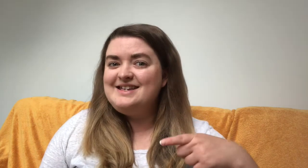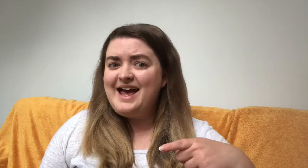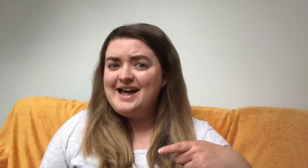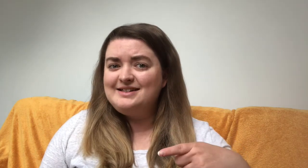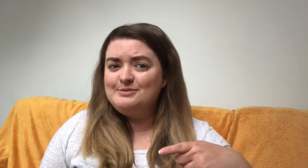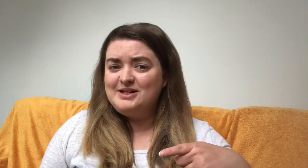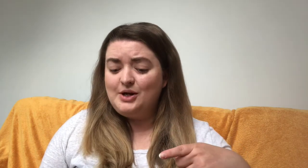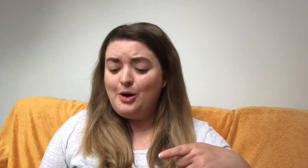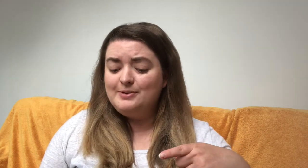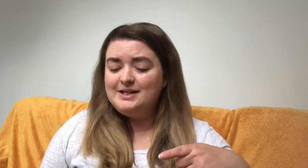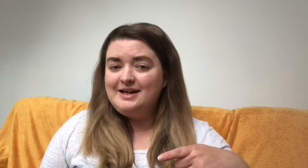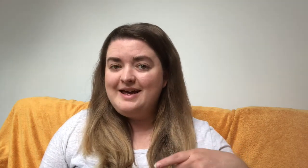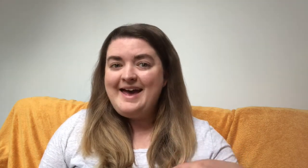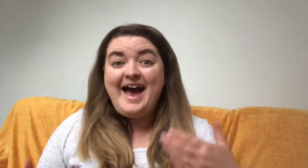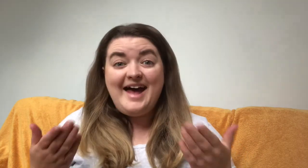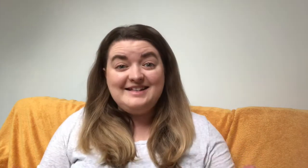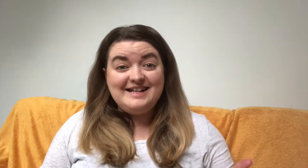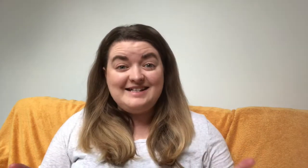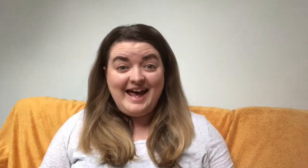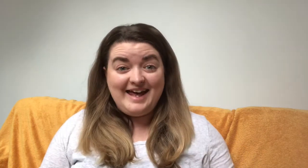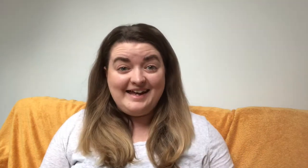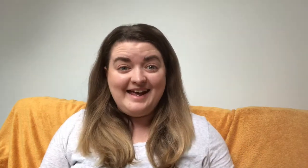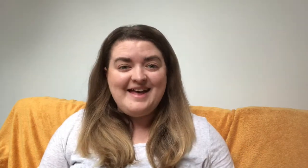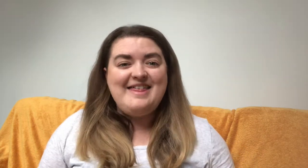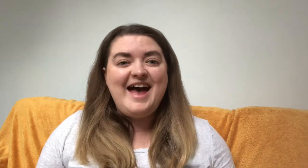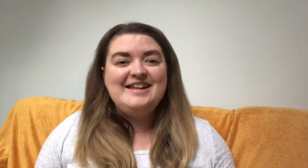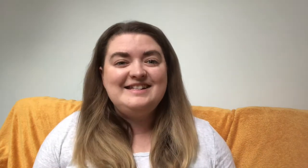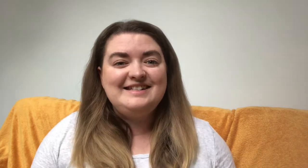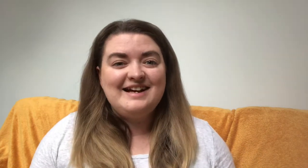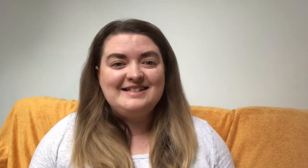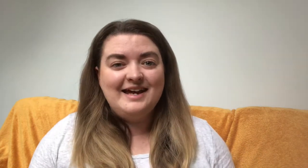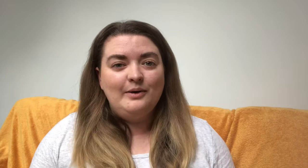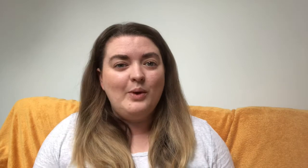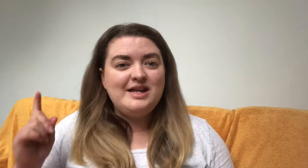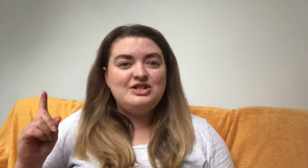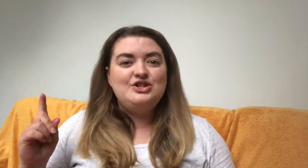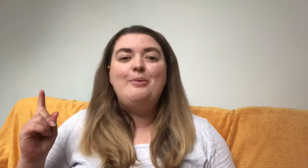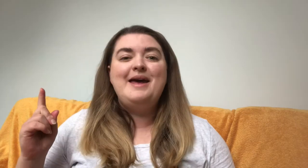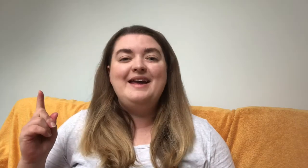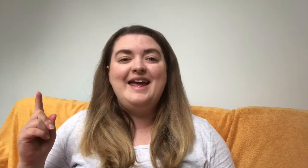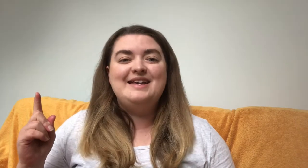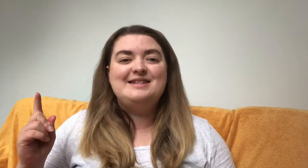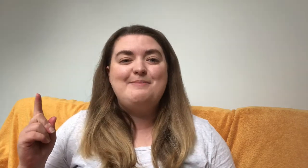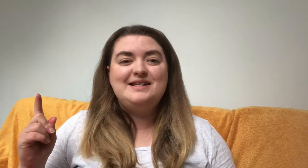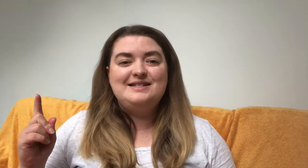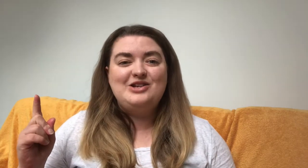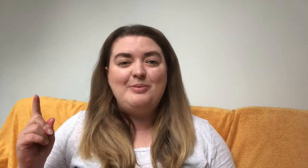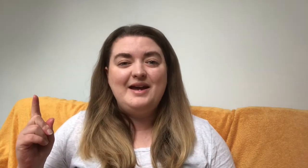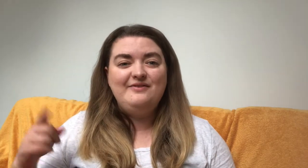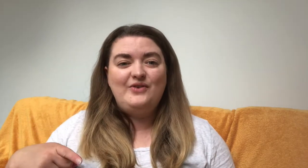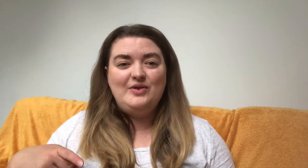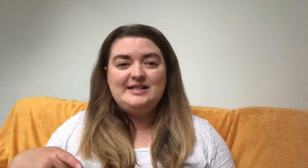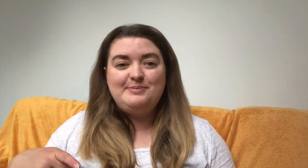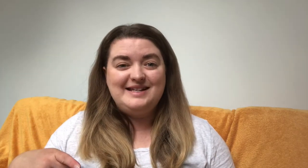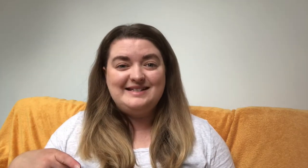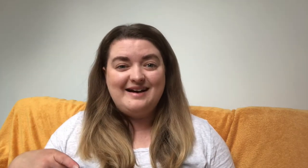yet to be topped. And today they're discussing which topping is the best topping for this pizza.